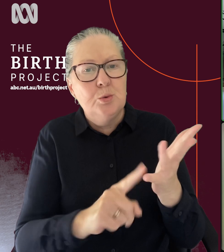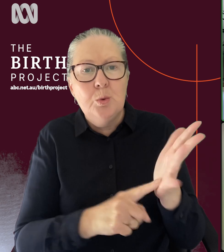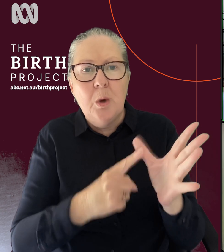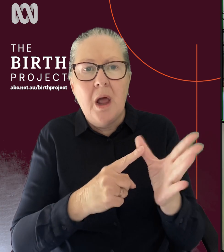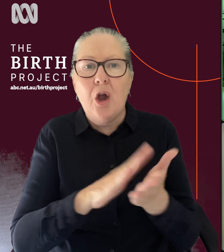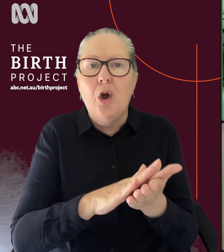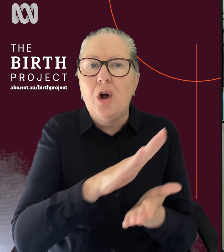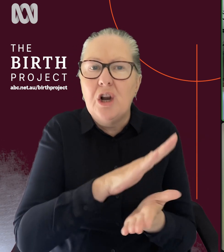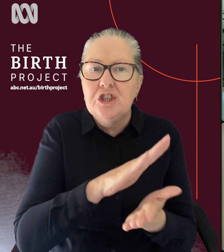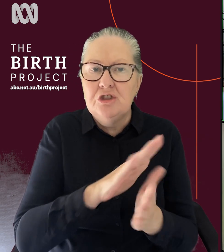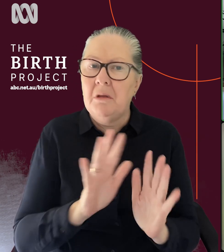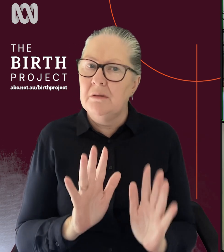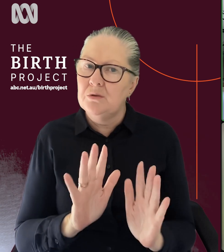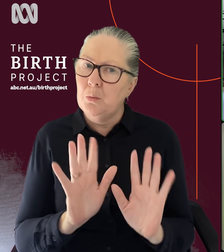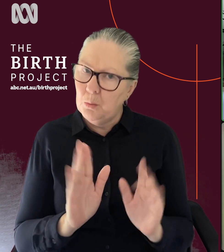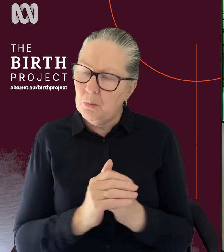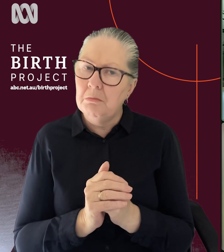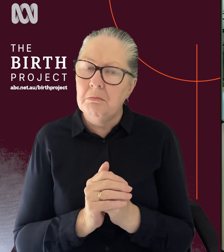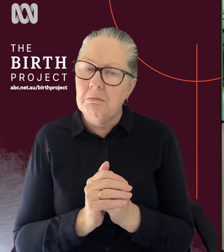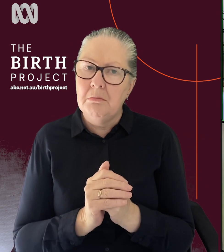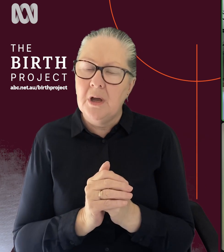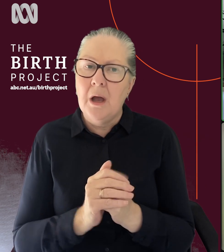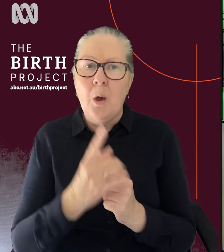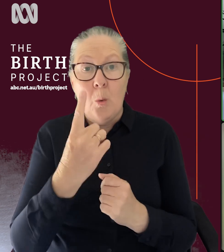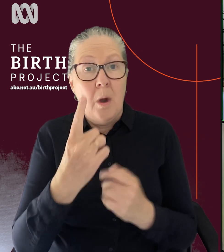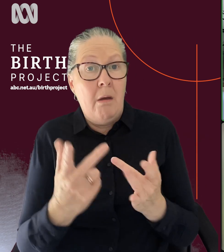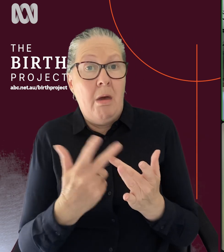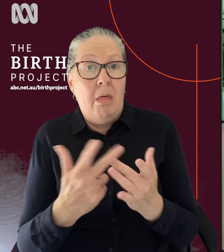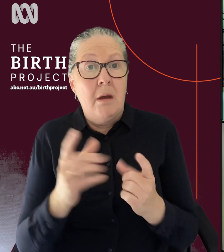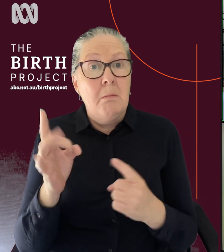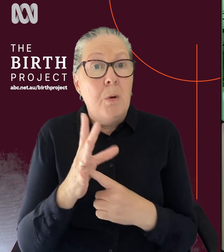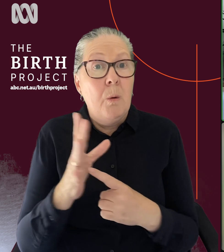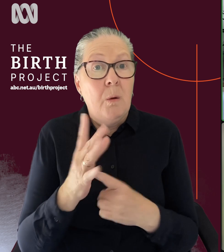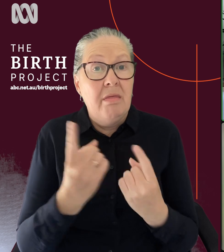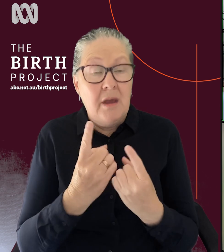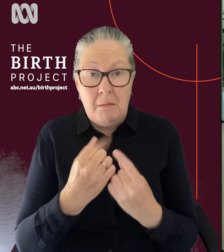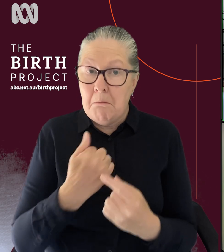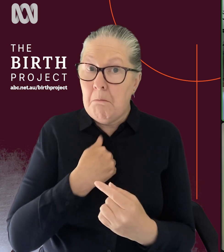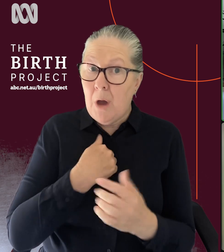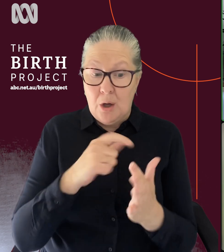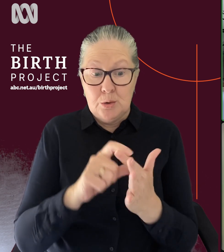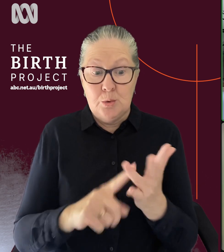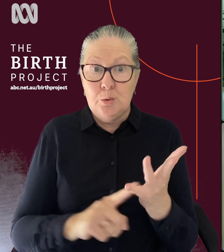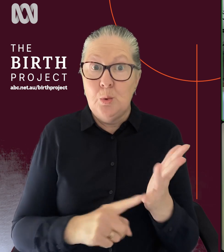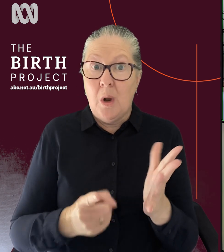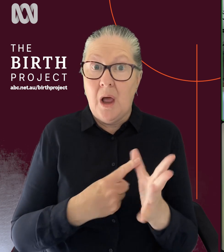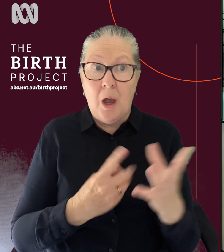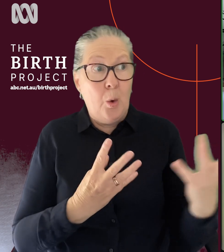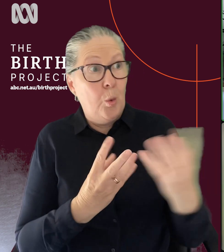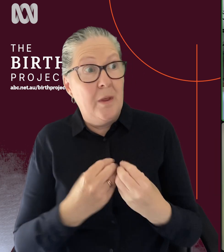you've touched on. But I think one of the other important things that, I mean, my doula wasn't with me until after we had the baby. I